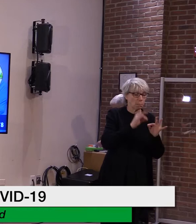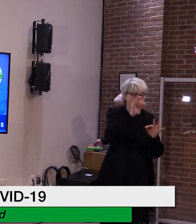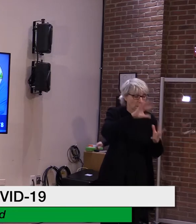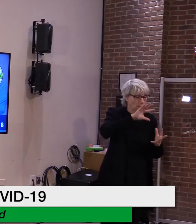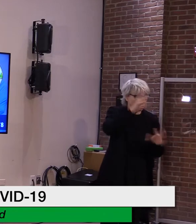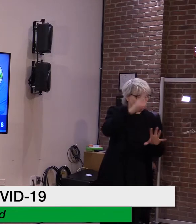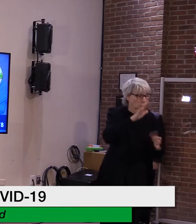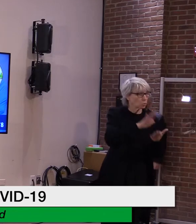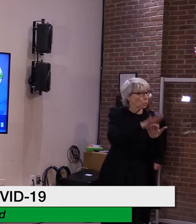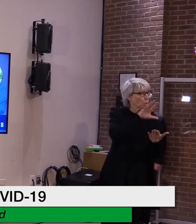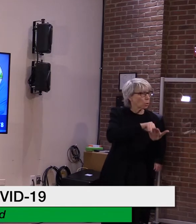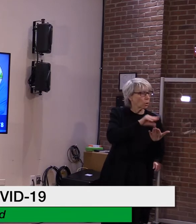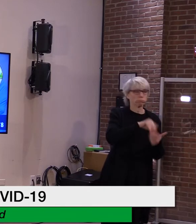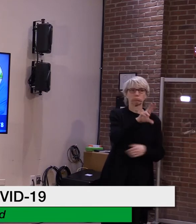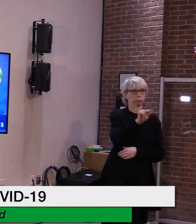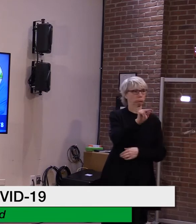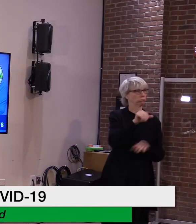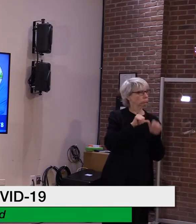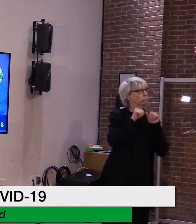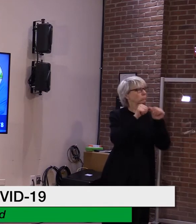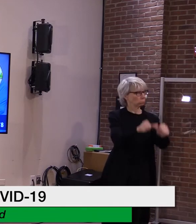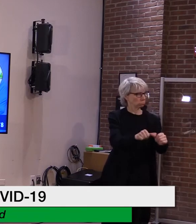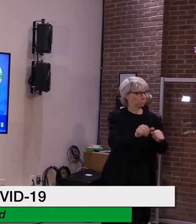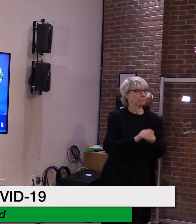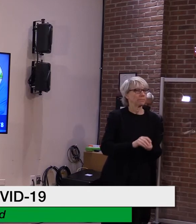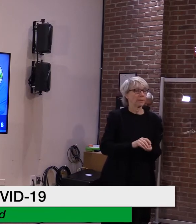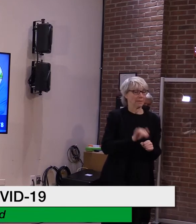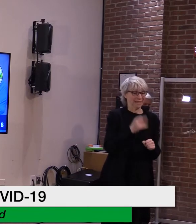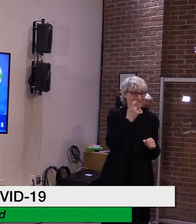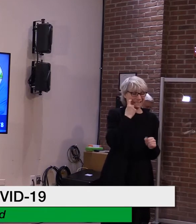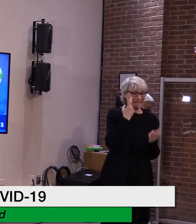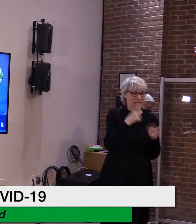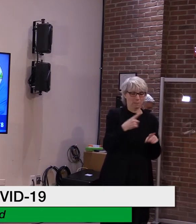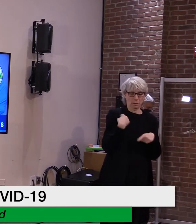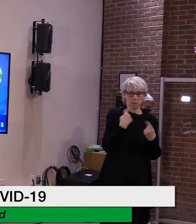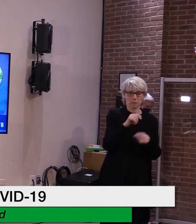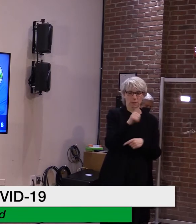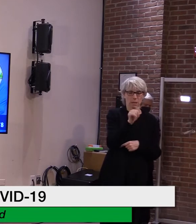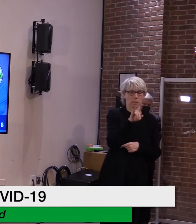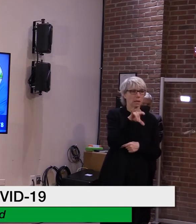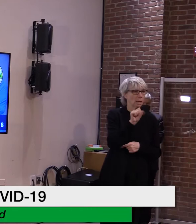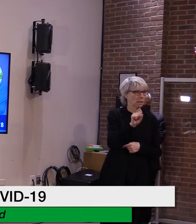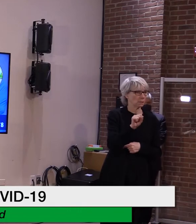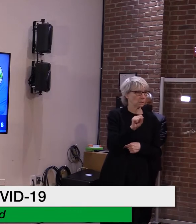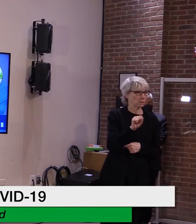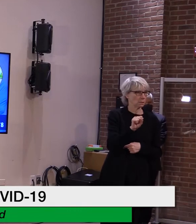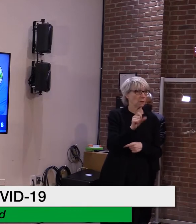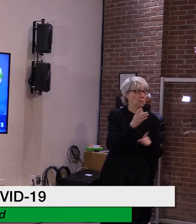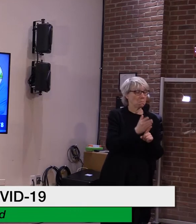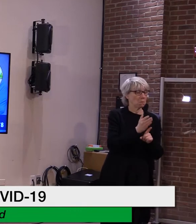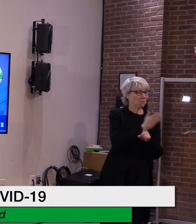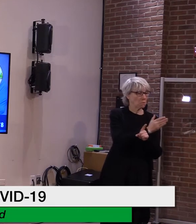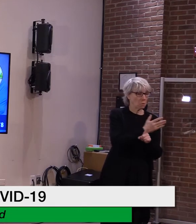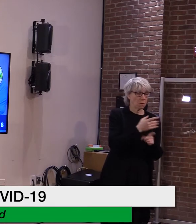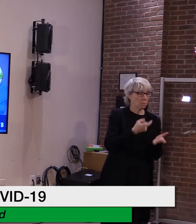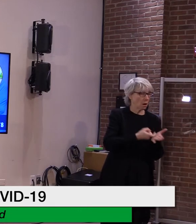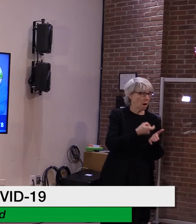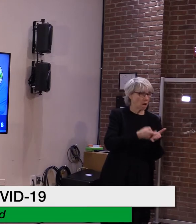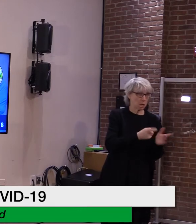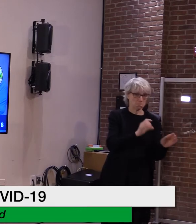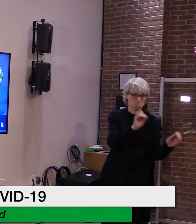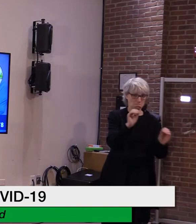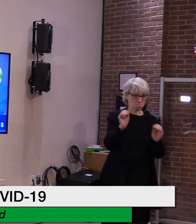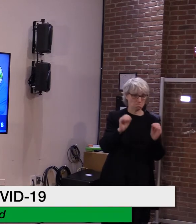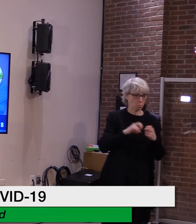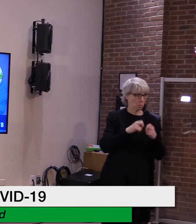These instances just occurred in the past 10 days, and there were not significant problems before then in hockey since